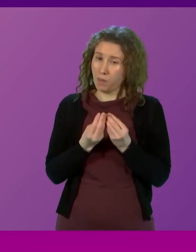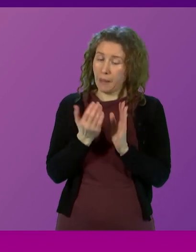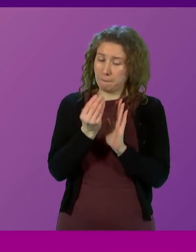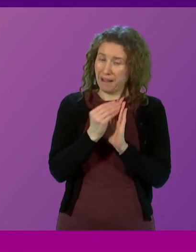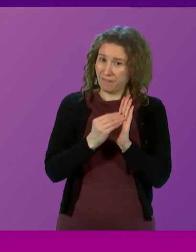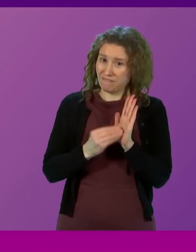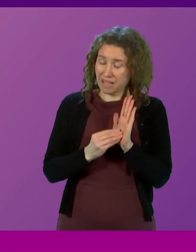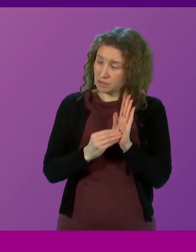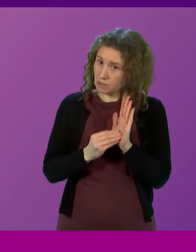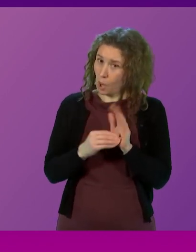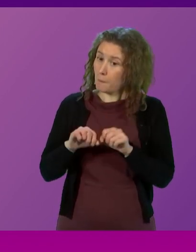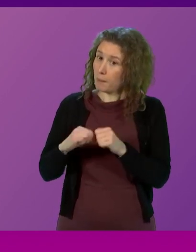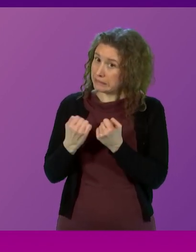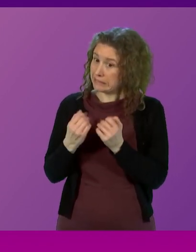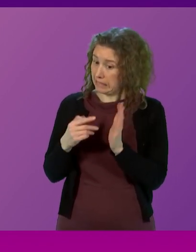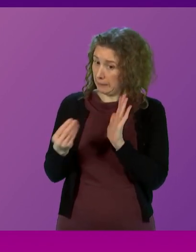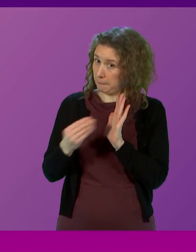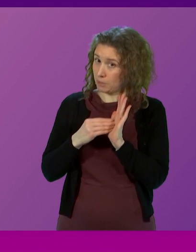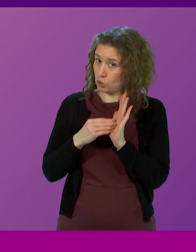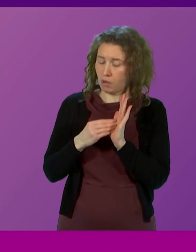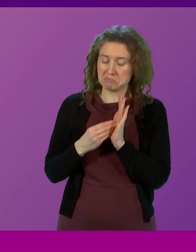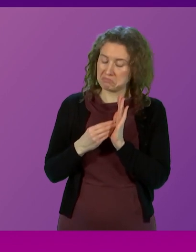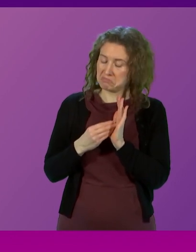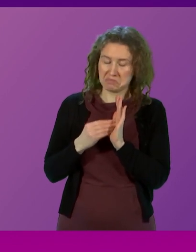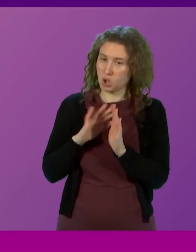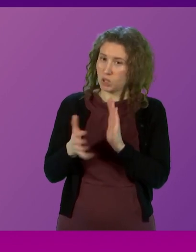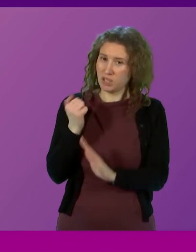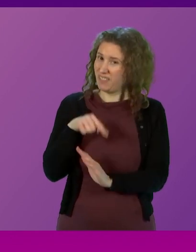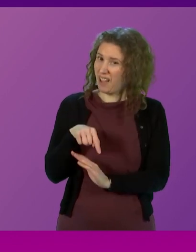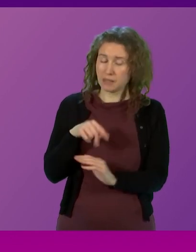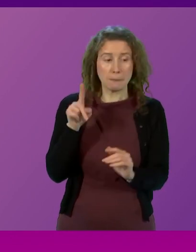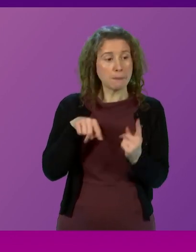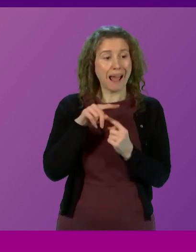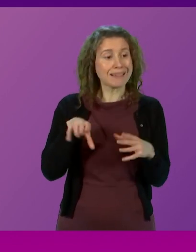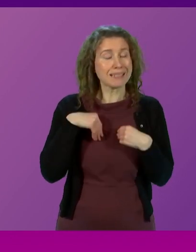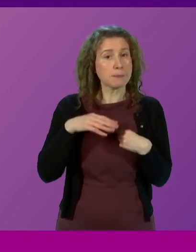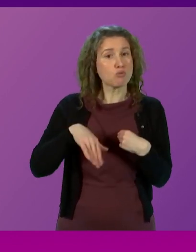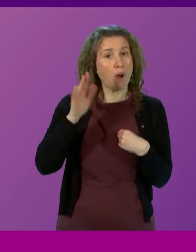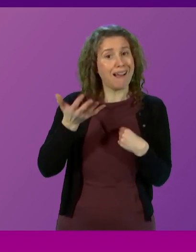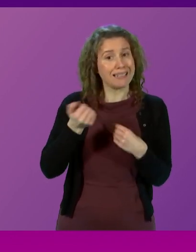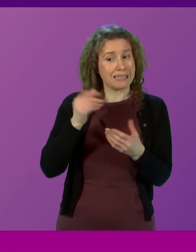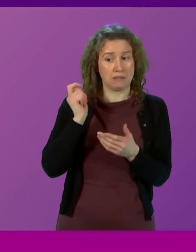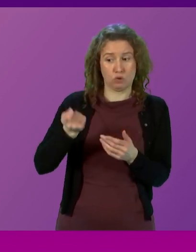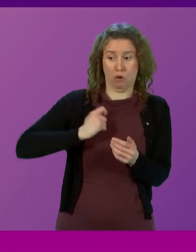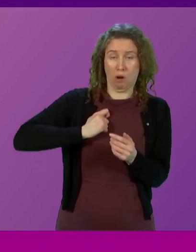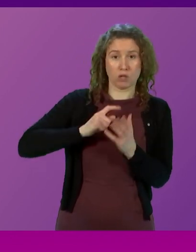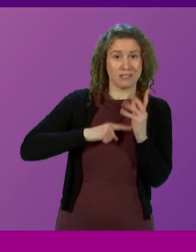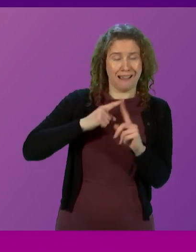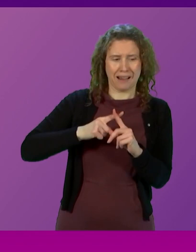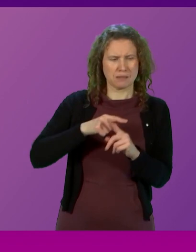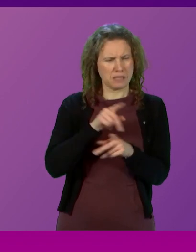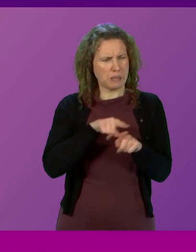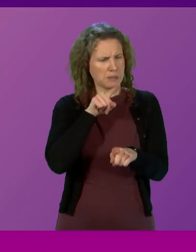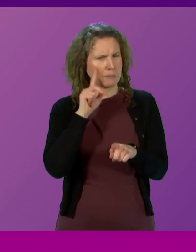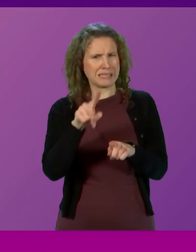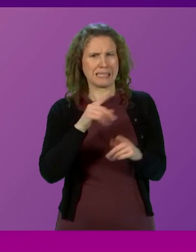busting measure does not do this. People will not accept a rise in tax bills if all they see is further decline